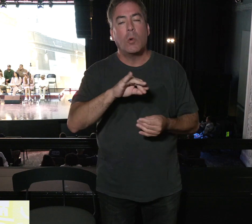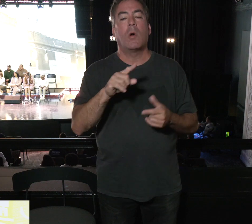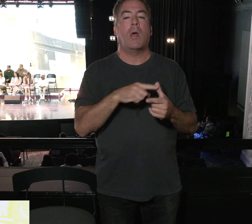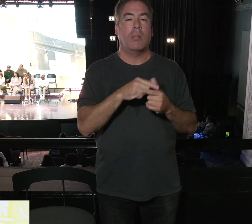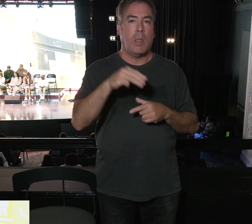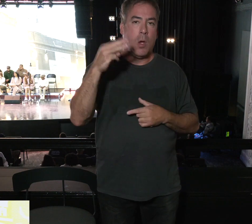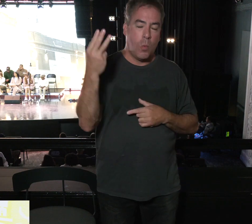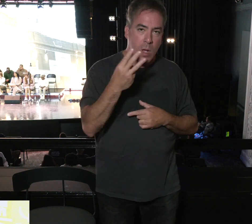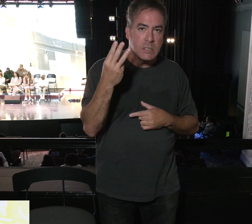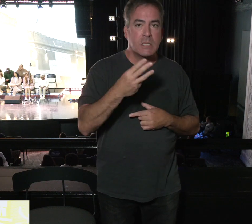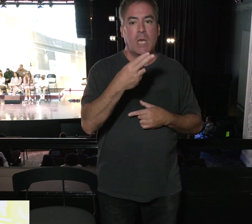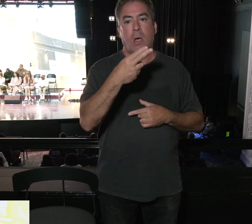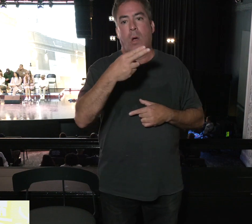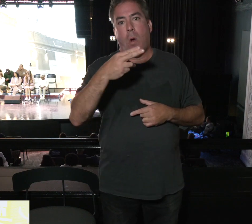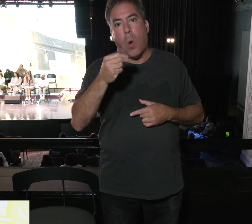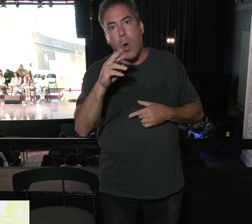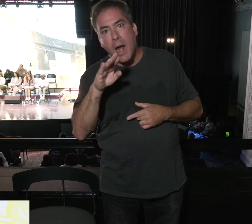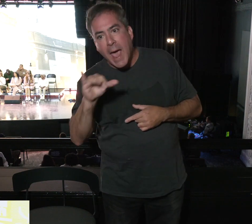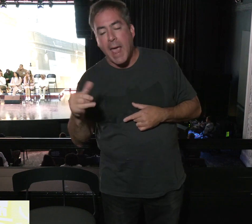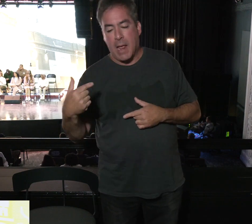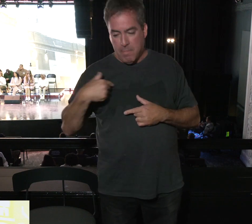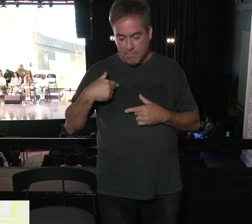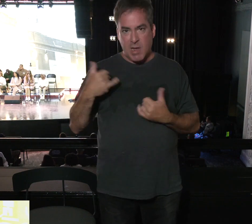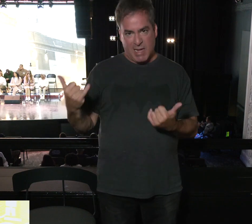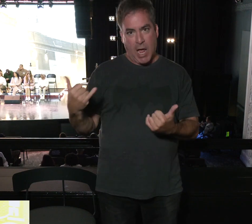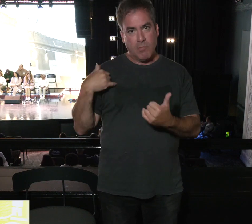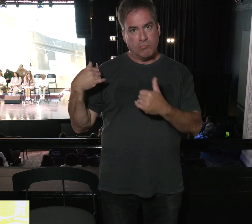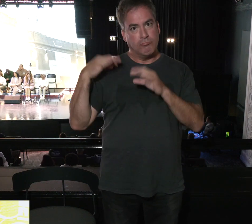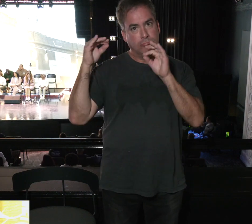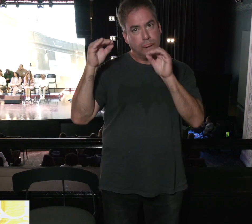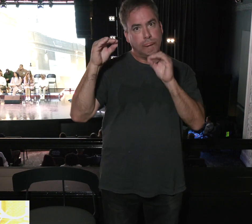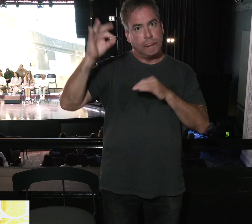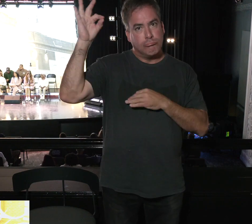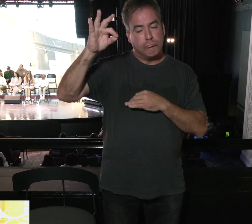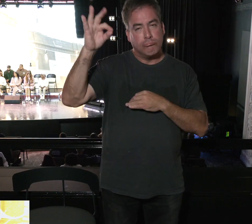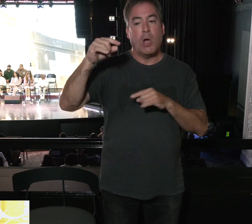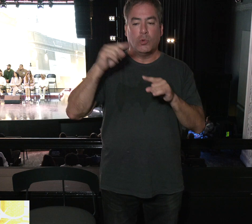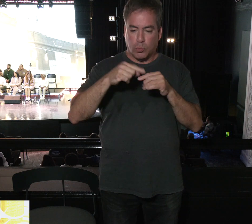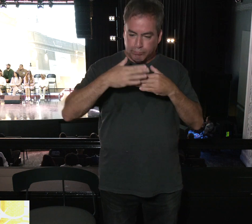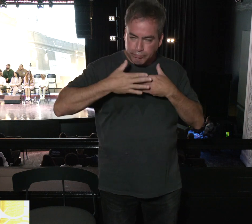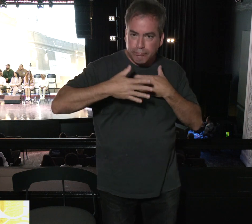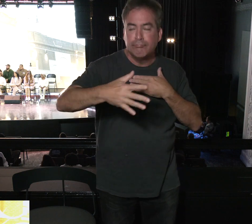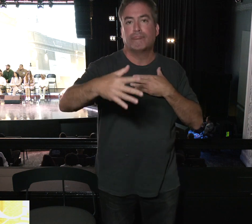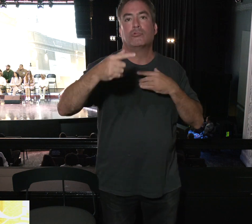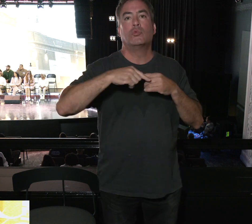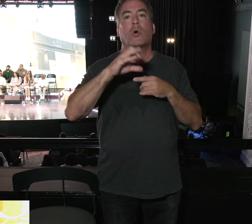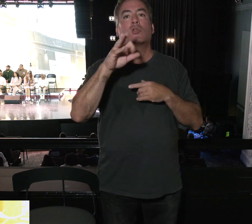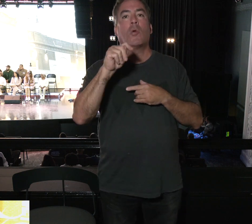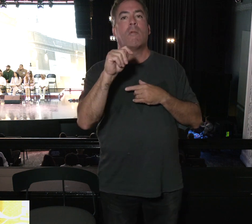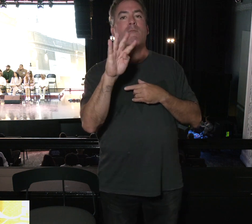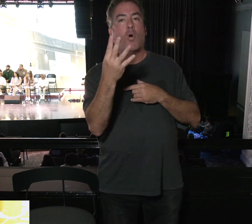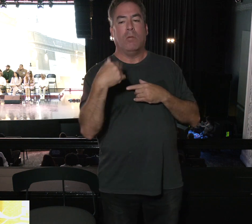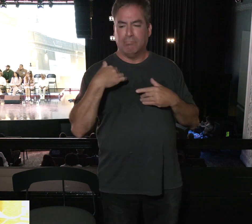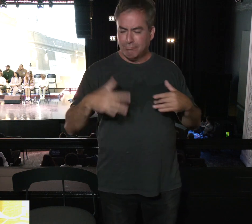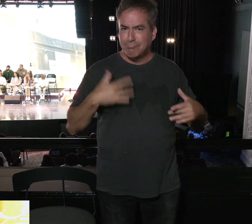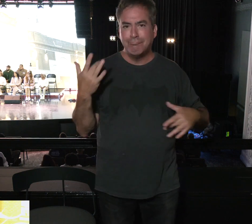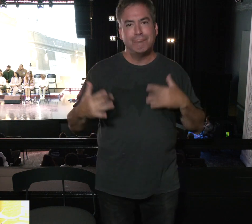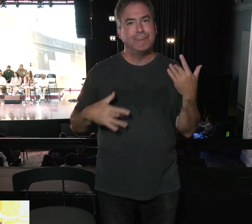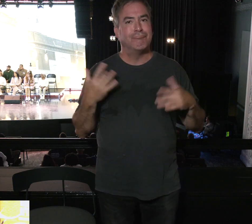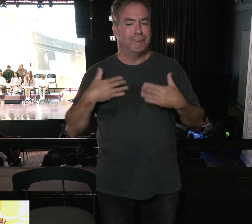Jorge, and today is my assignment, and then we're going to keep going every Wednesday, Sunday until October 4th. So we're excited about it. So